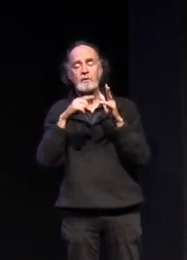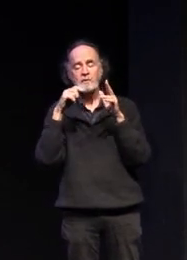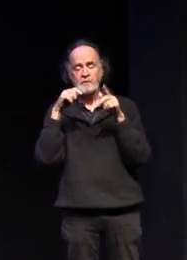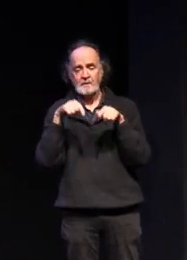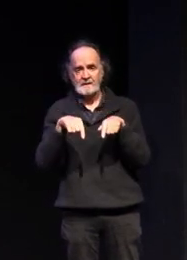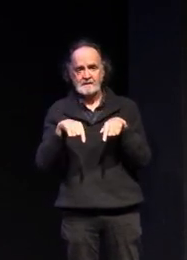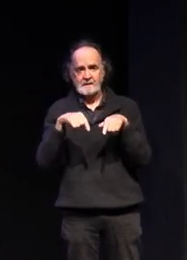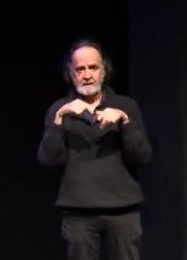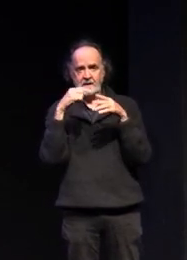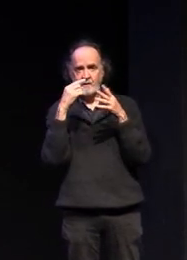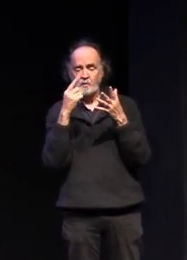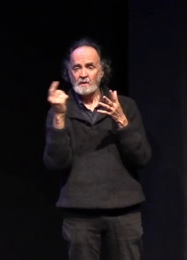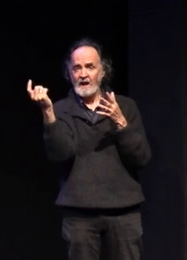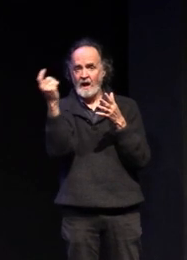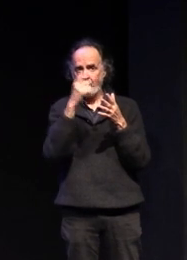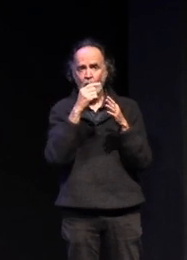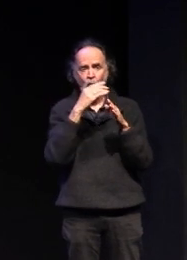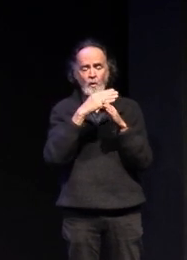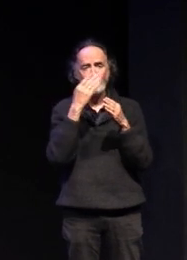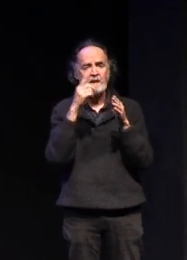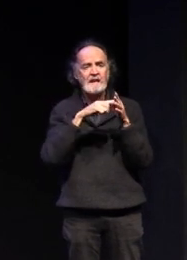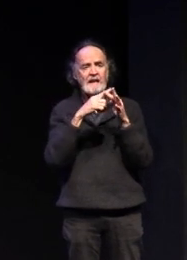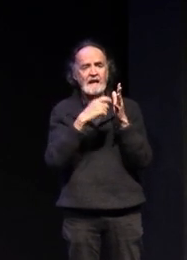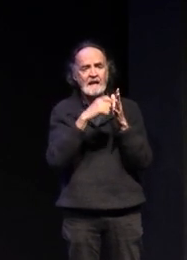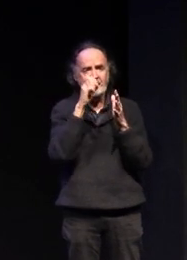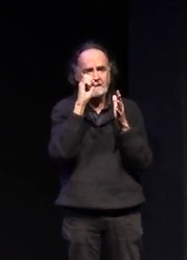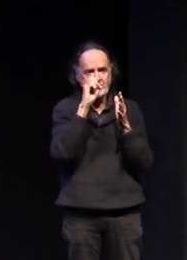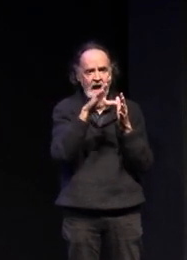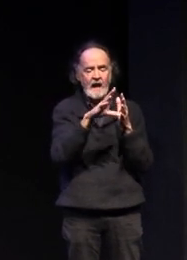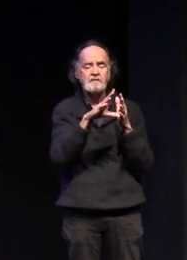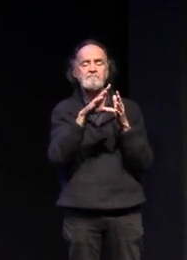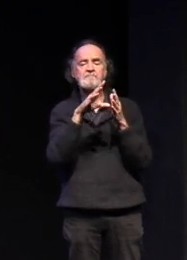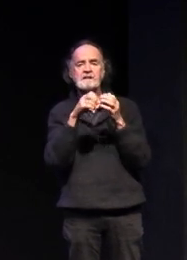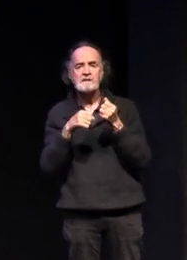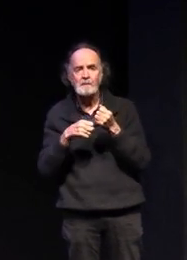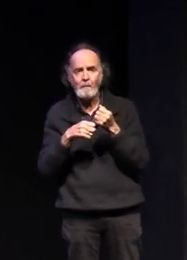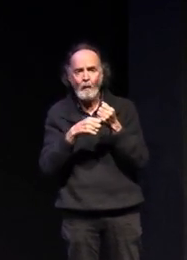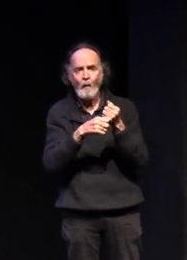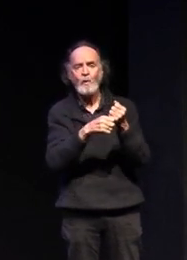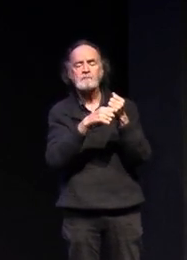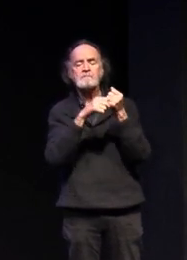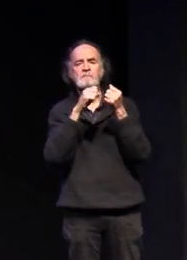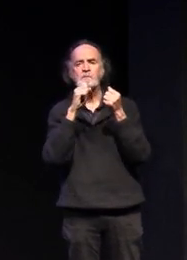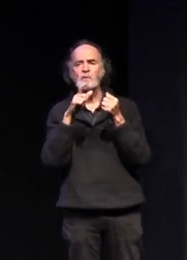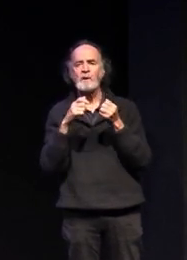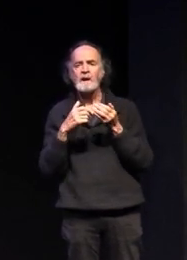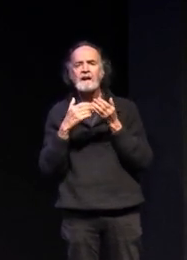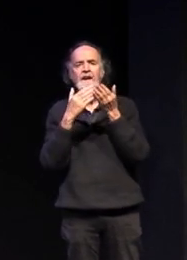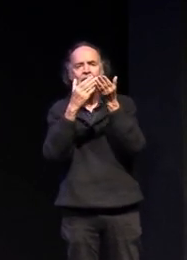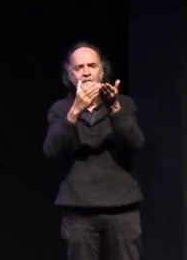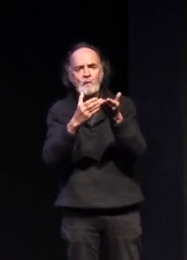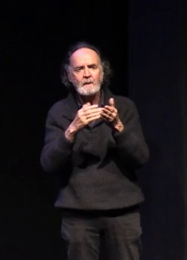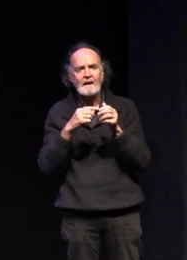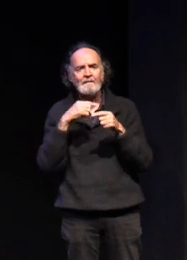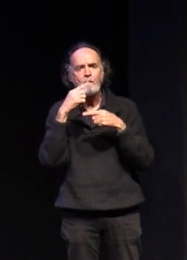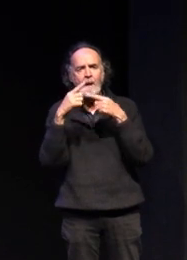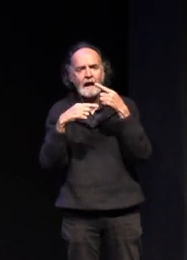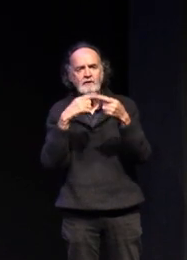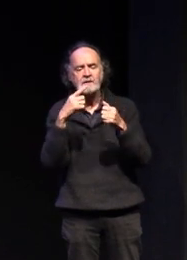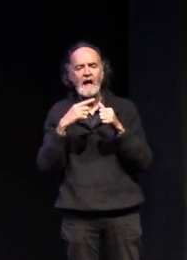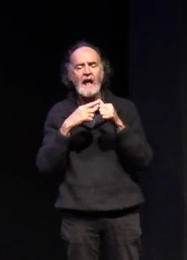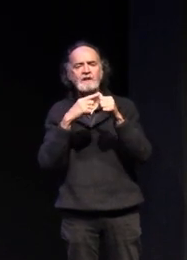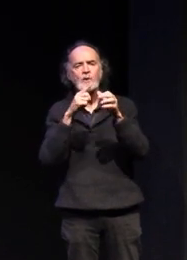and work with the teachers there and support advisors in those schools to be giving you information and answering questions for you